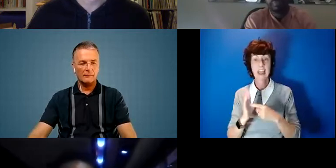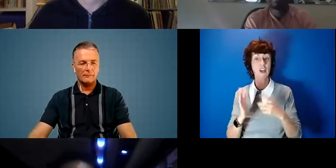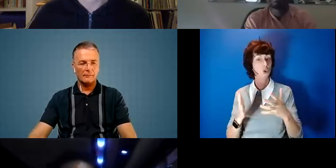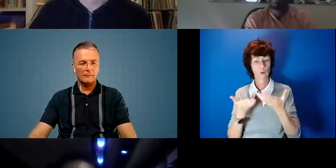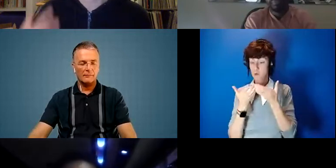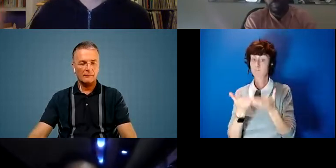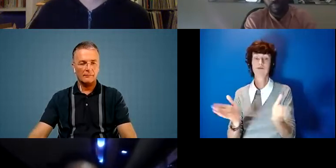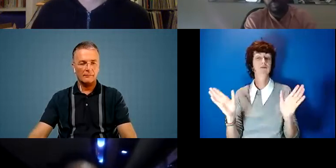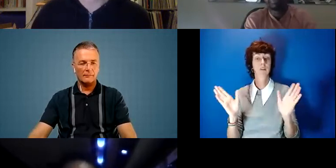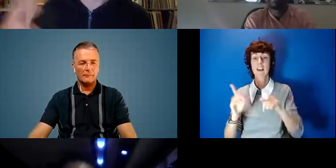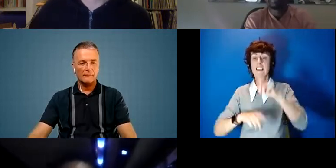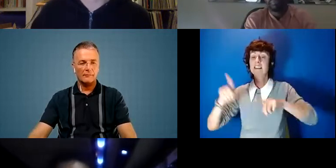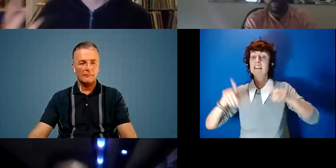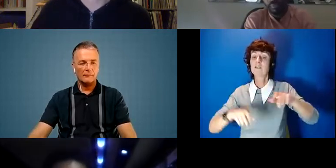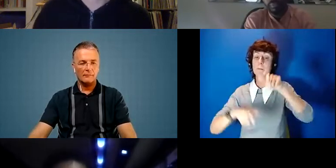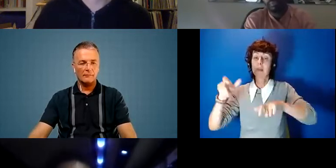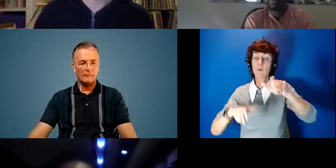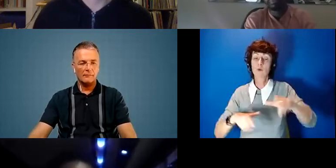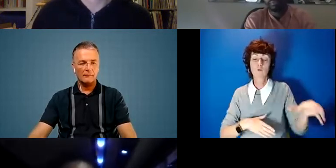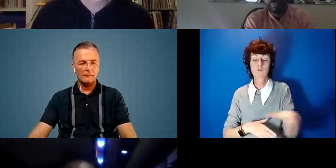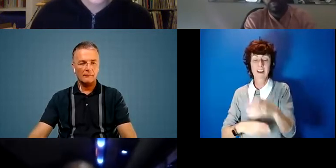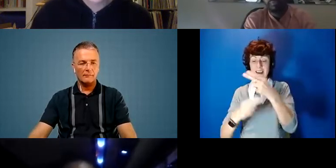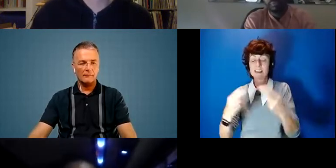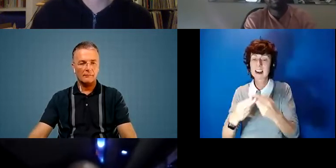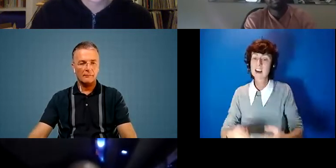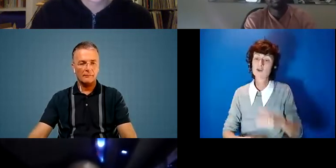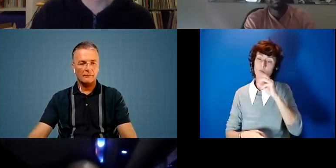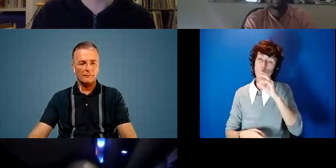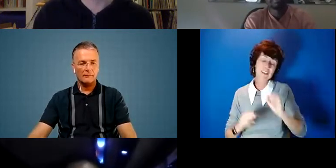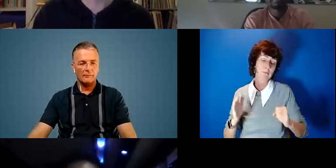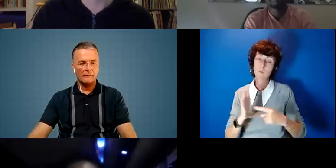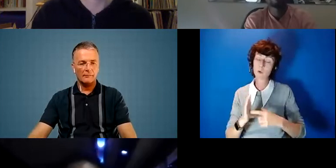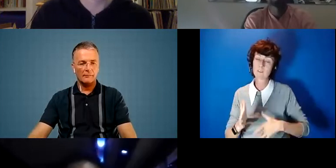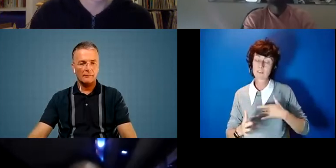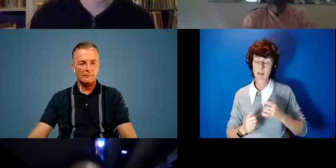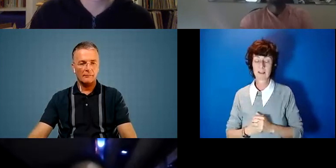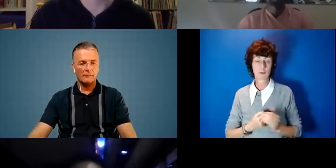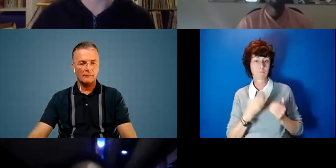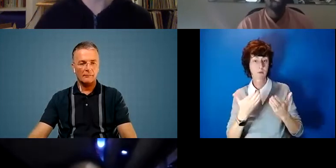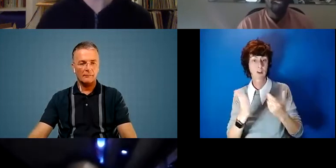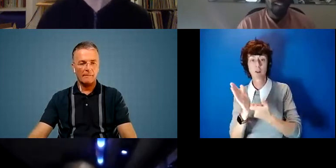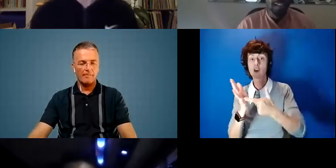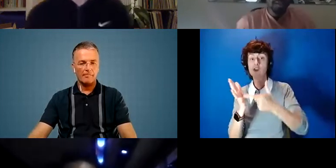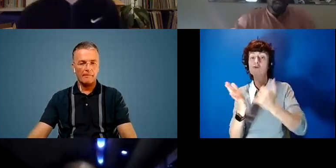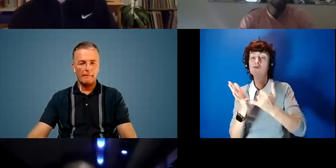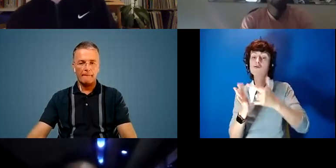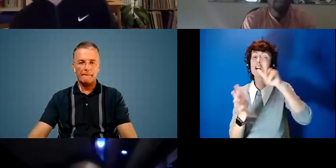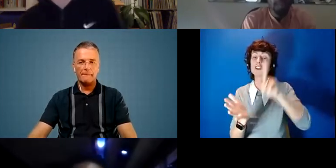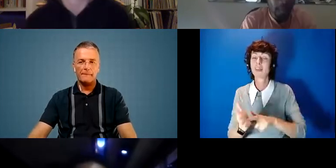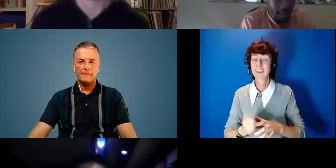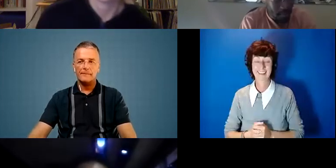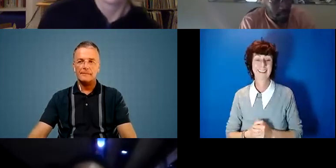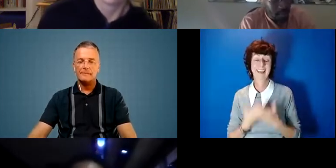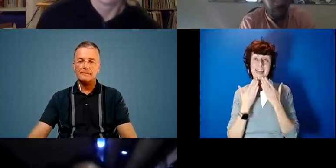talking about conversations around climate, but to bring in international voices. And so I'm going to pass over to you, Russell. Thank you so much for joining us. Thank you. Thank